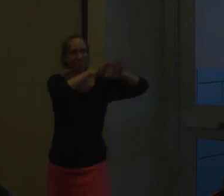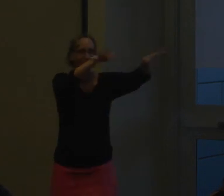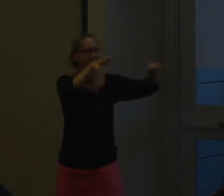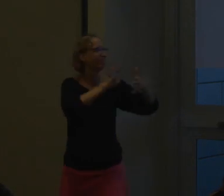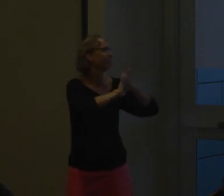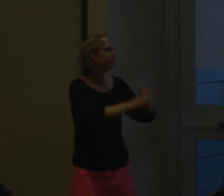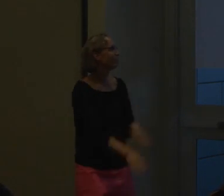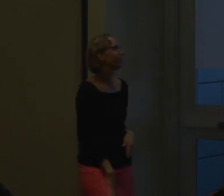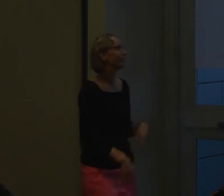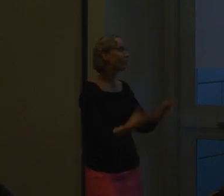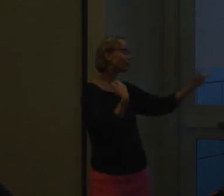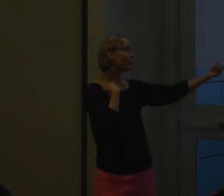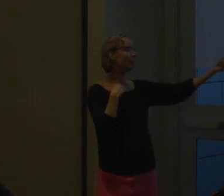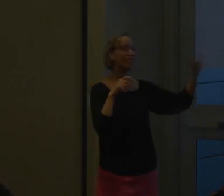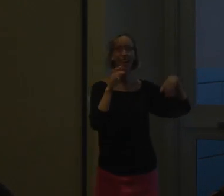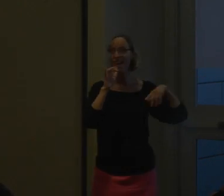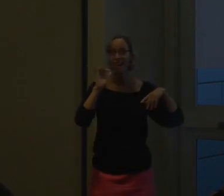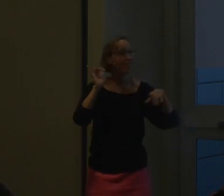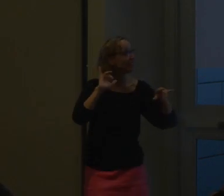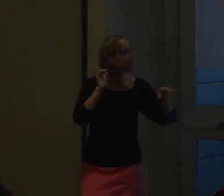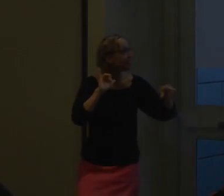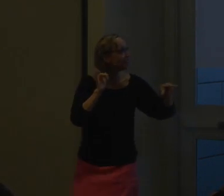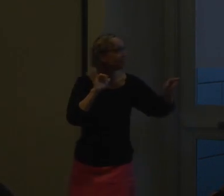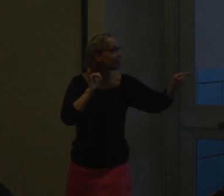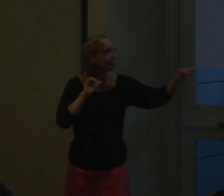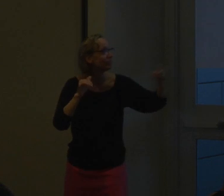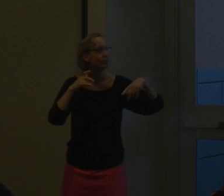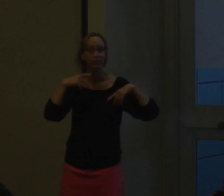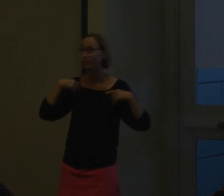form. So different languages that we're trying to press upon.